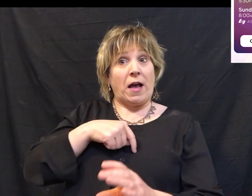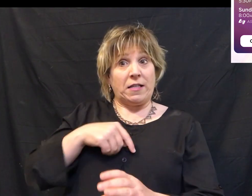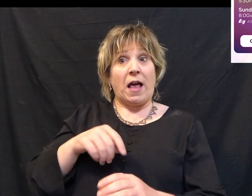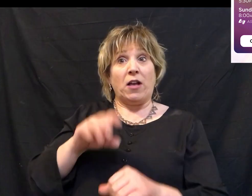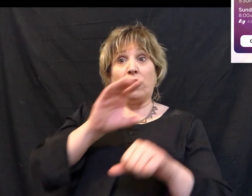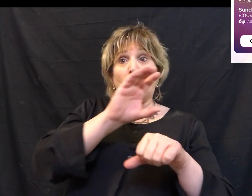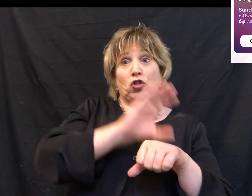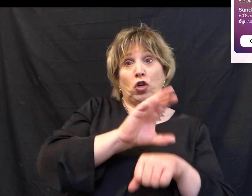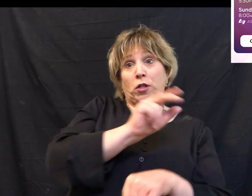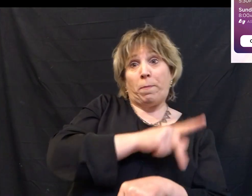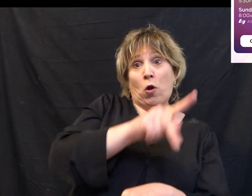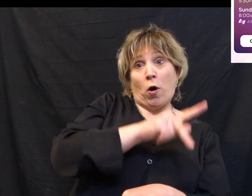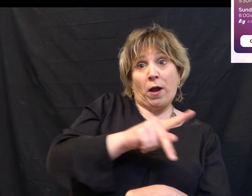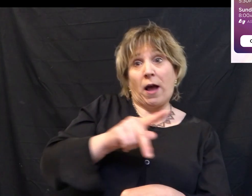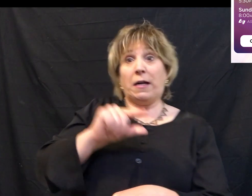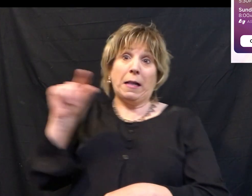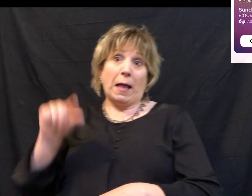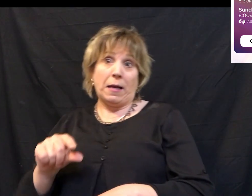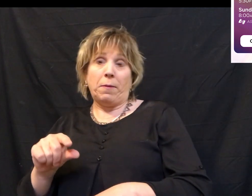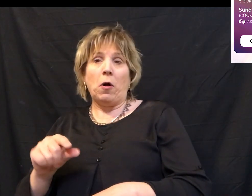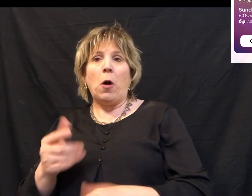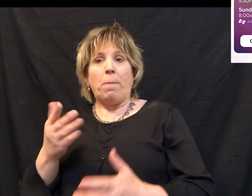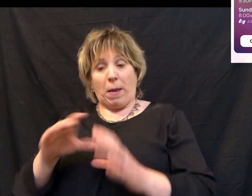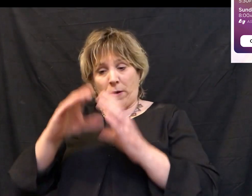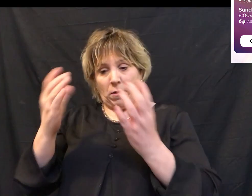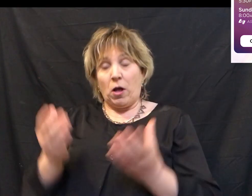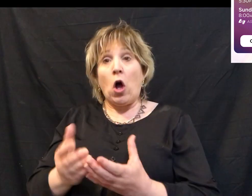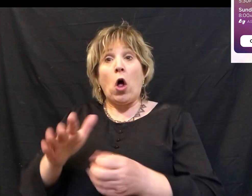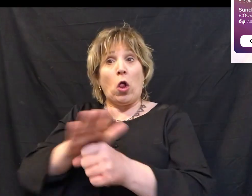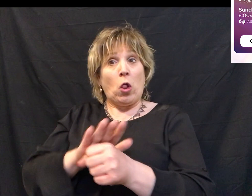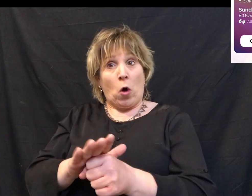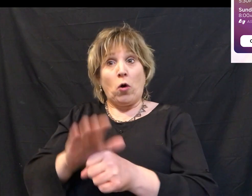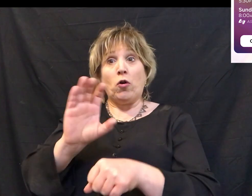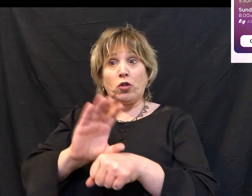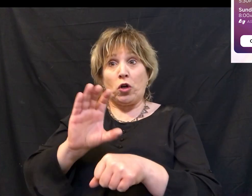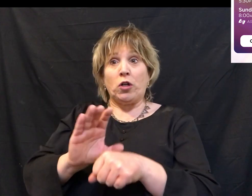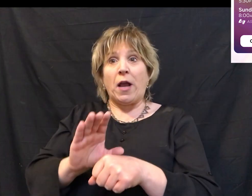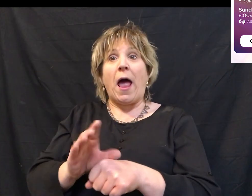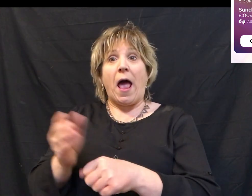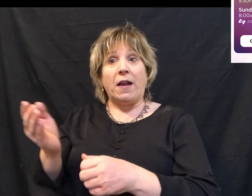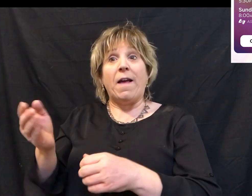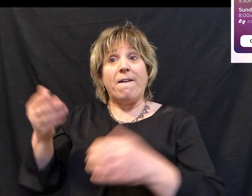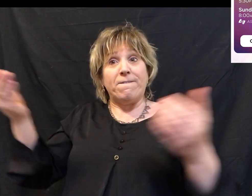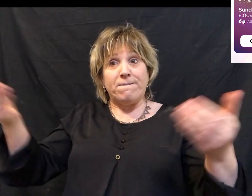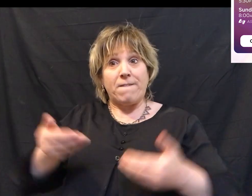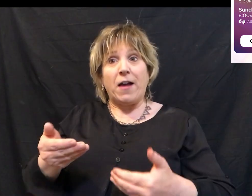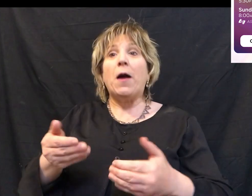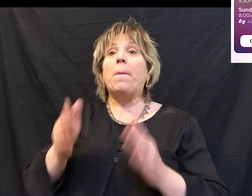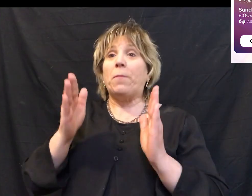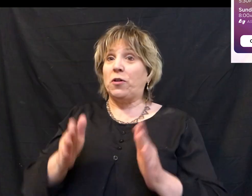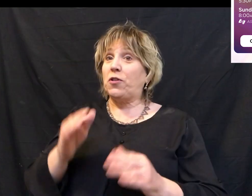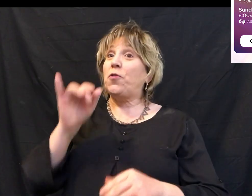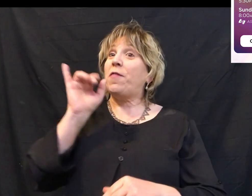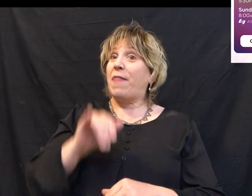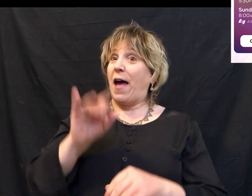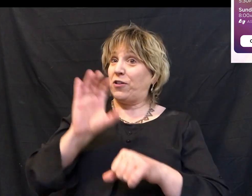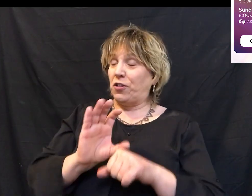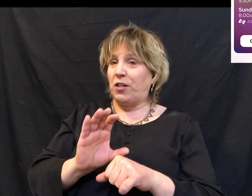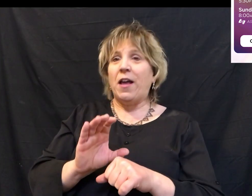maybe you could go to a local church there and bring a person to that. There's no better time to invite a person to church that